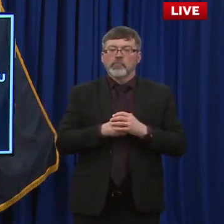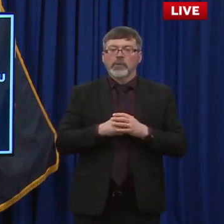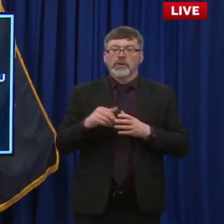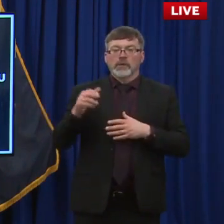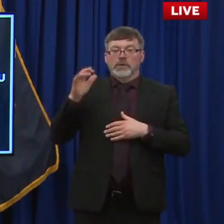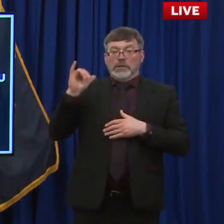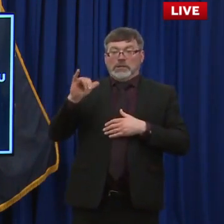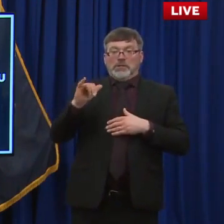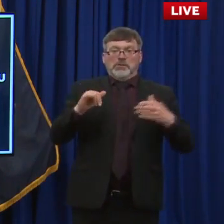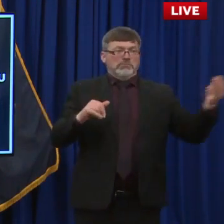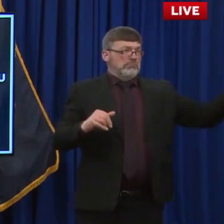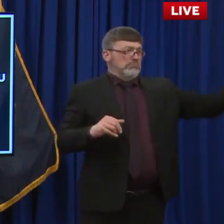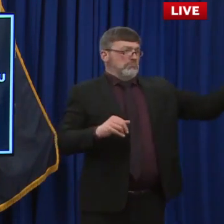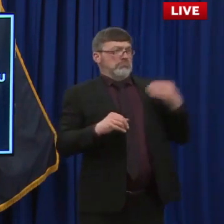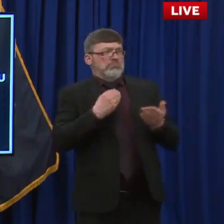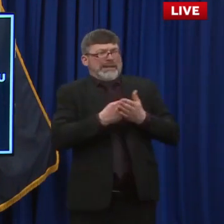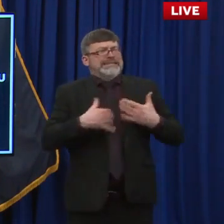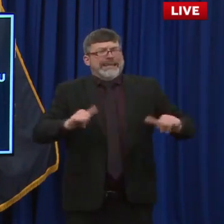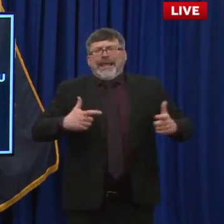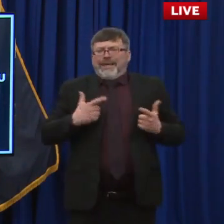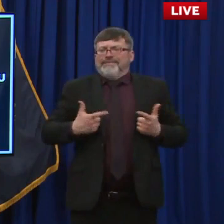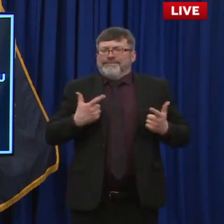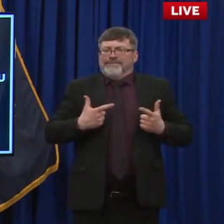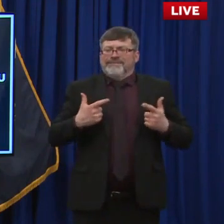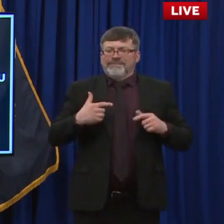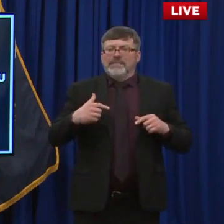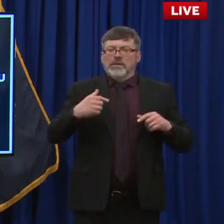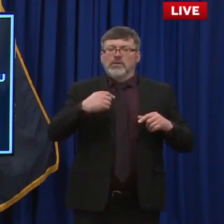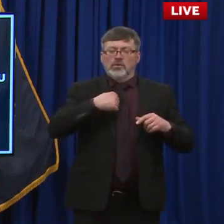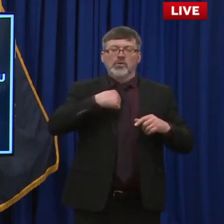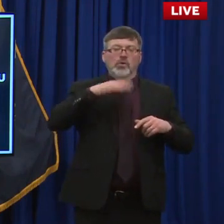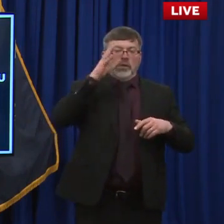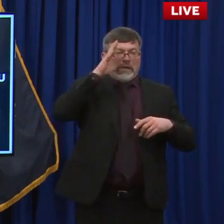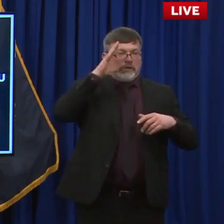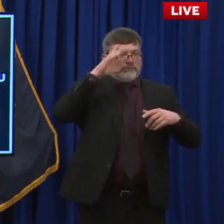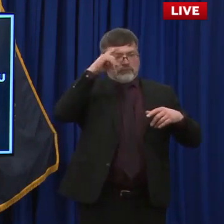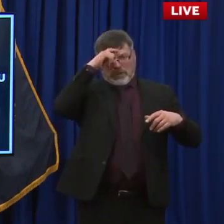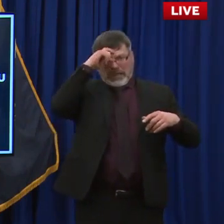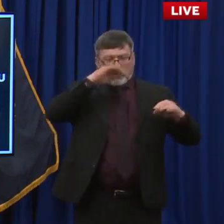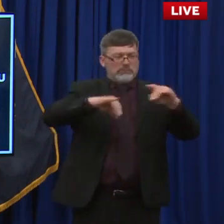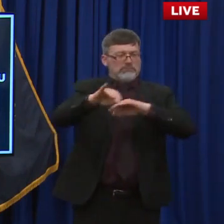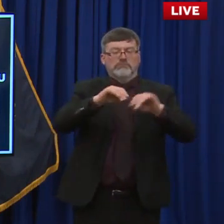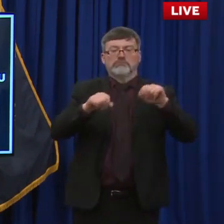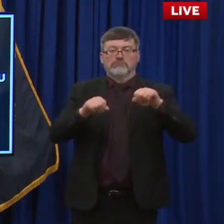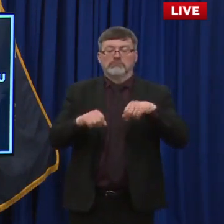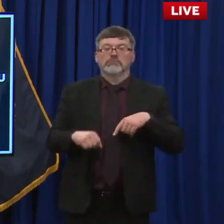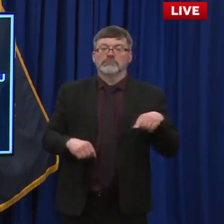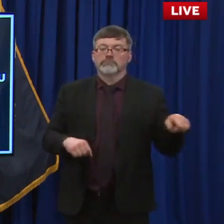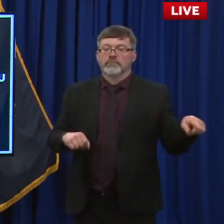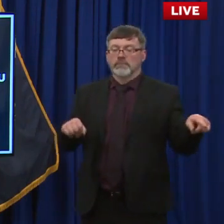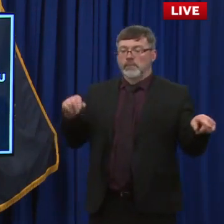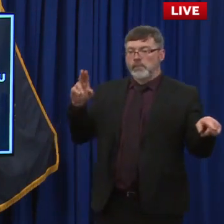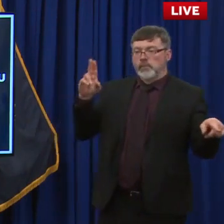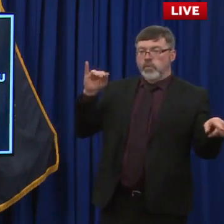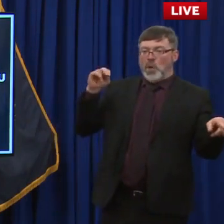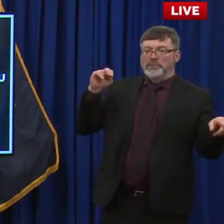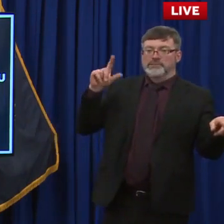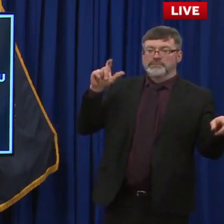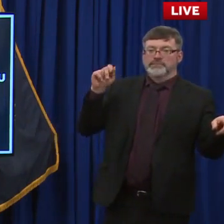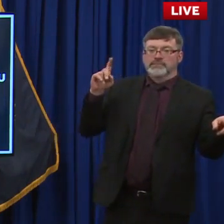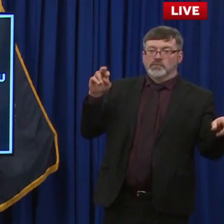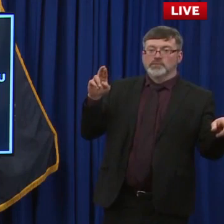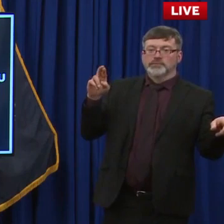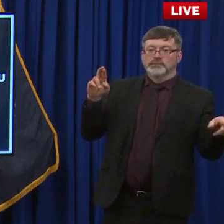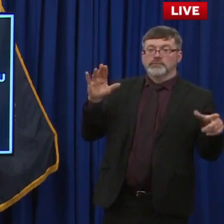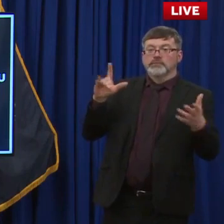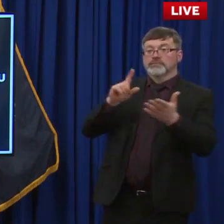here. We're going to spend it wisely. That's for sure. Governor, next week, the Planning Board is to vote on this development. I think